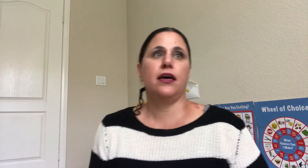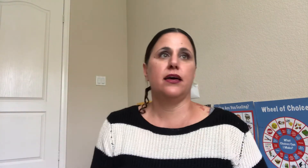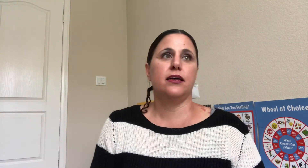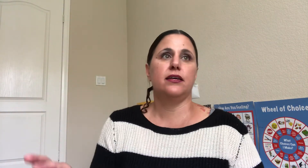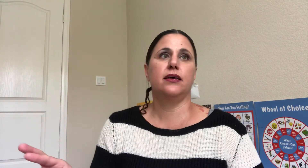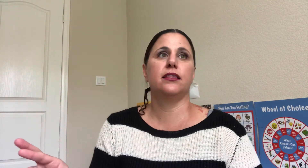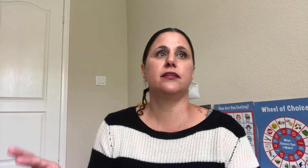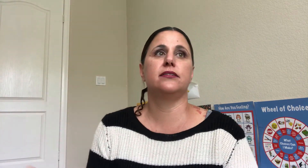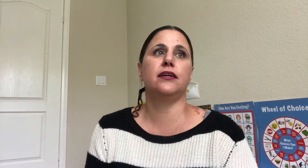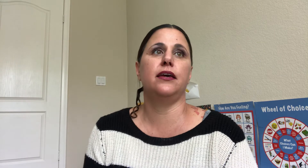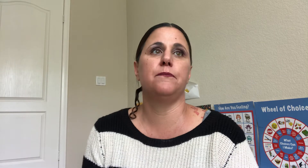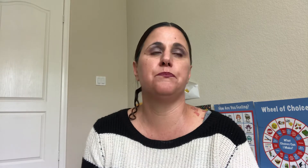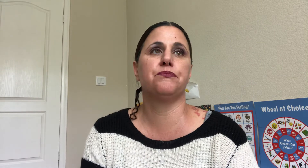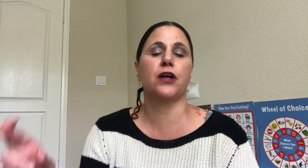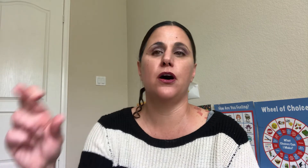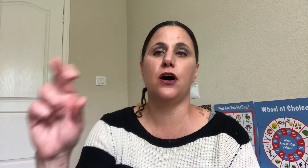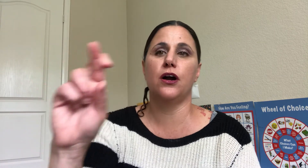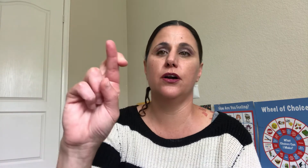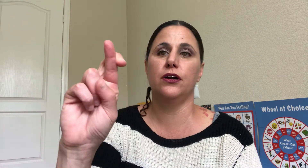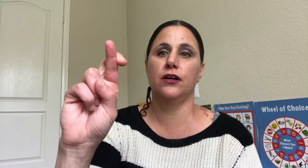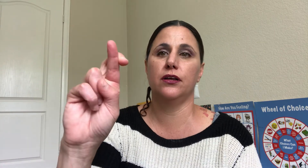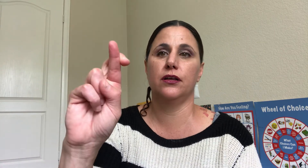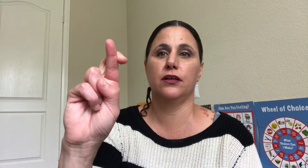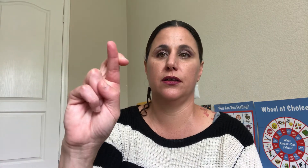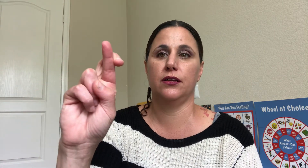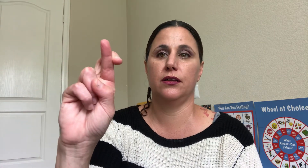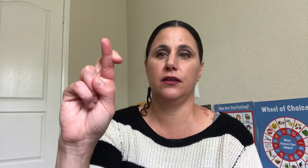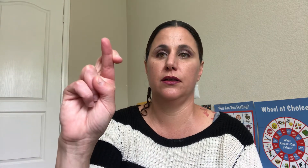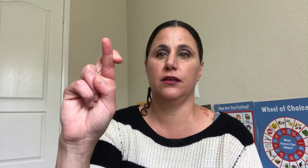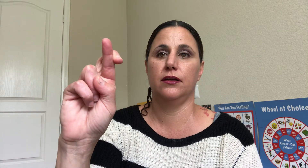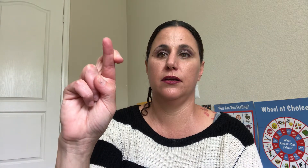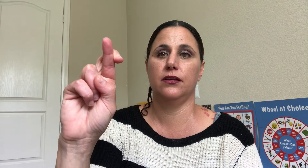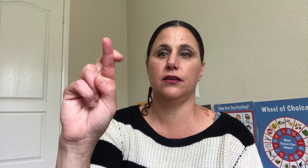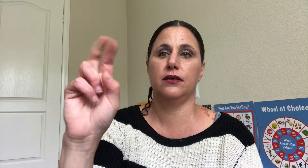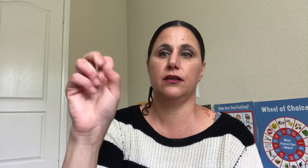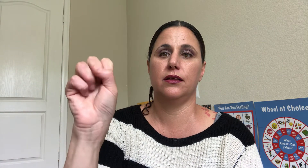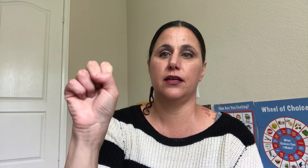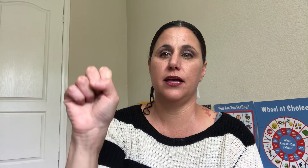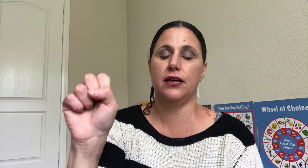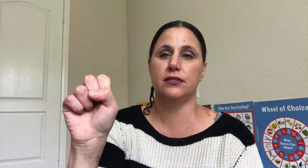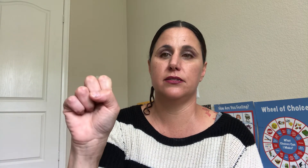And let's see R S